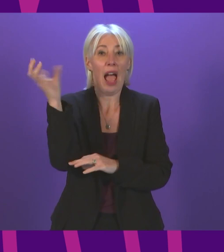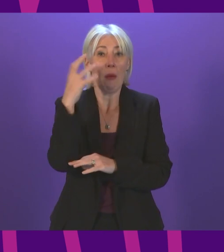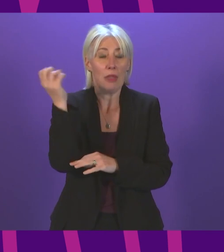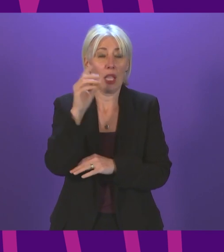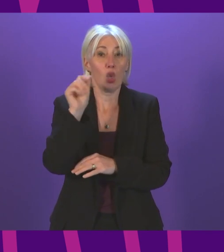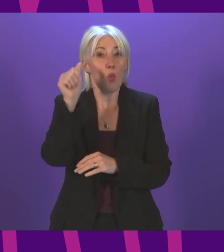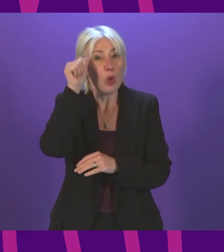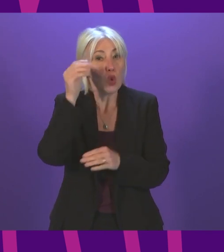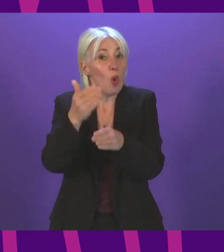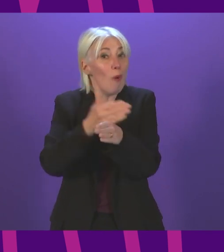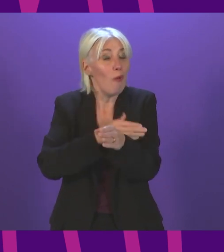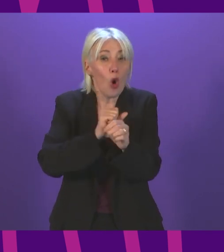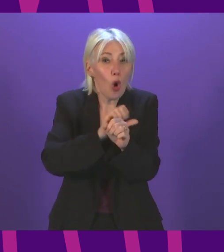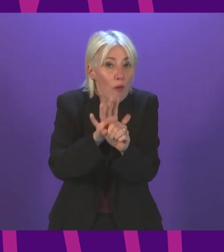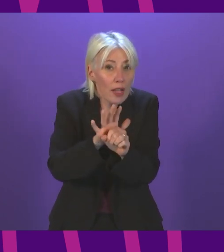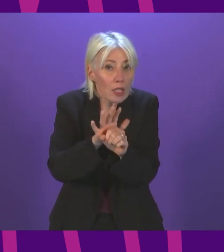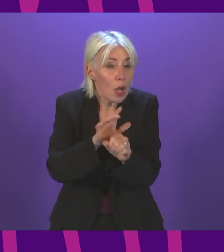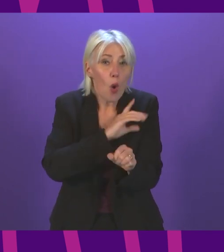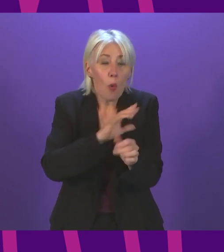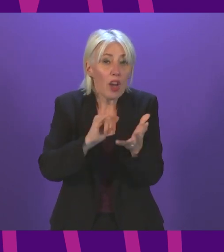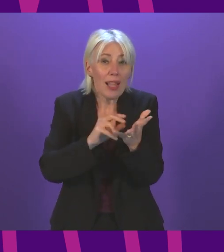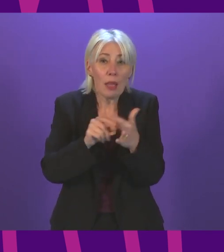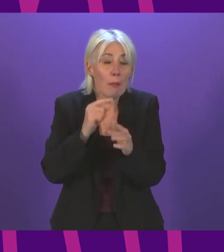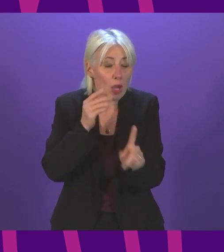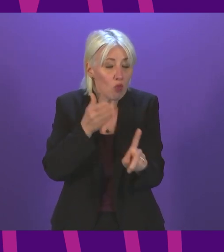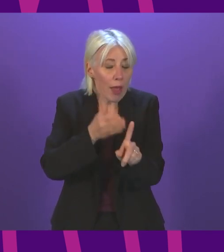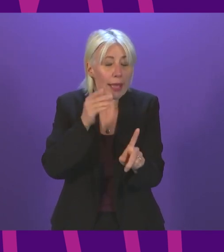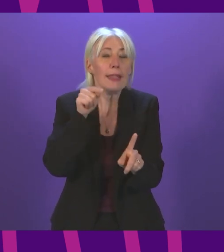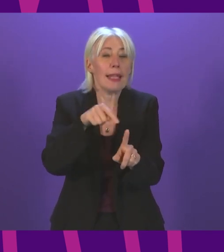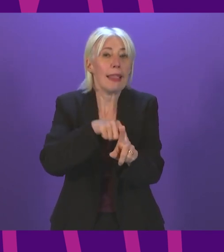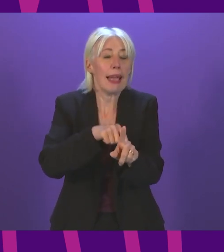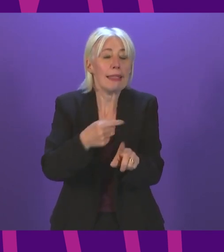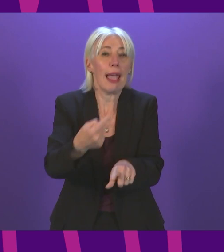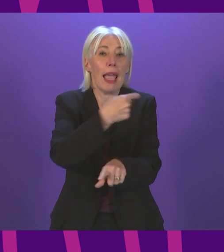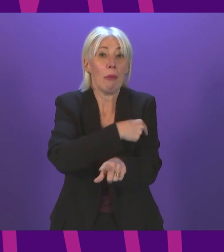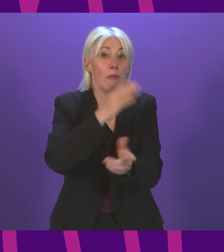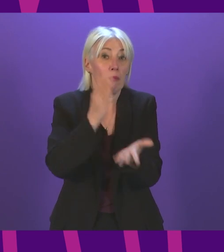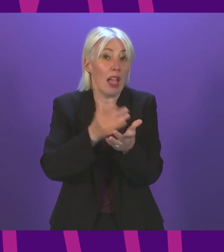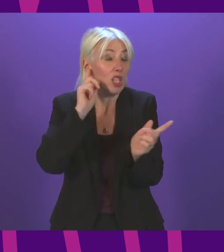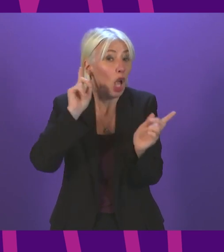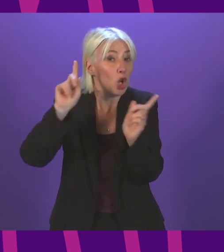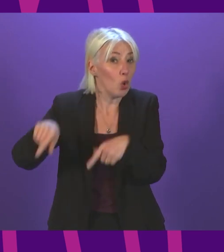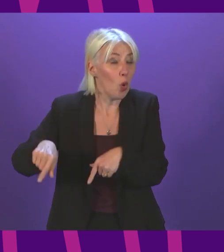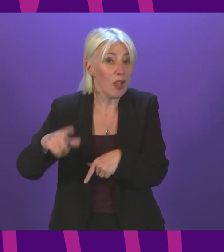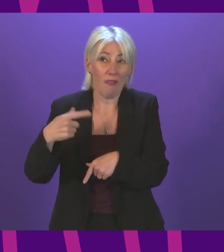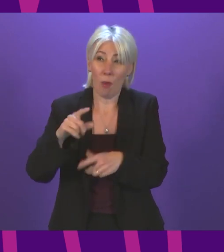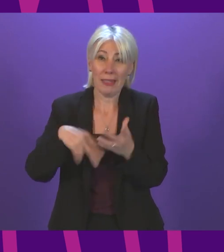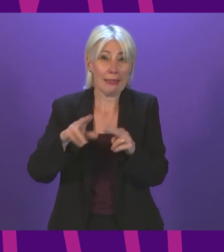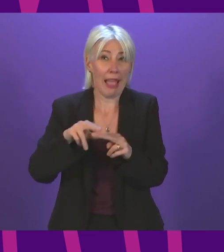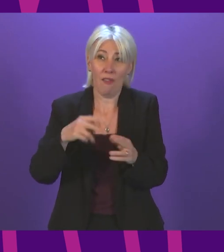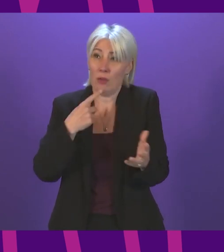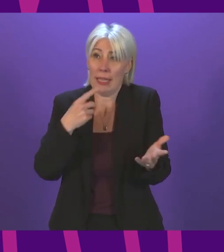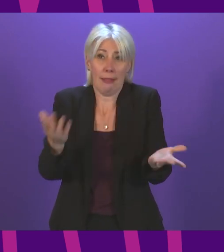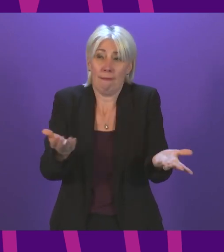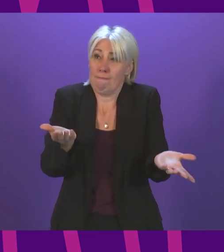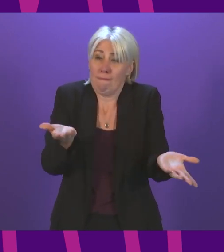Why, then, did the SNP not recognise this then and actively chose to ignore the historic call from frontline staff to